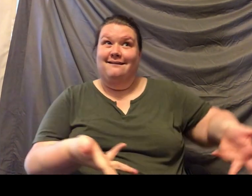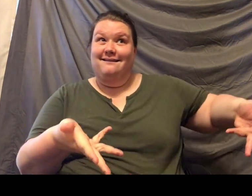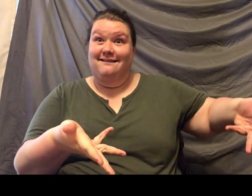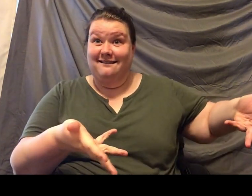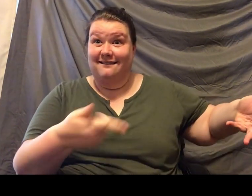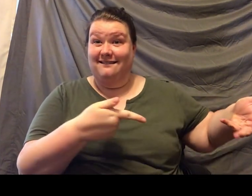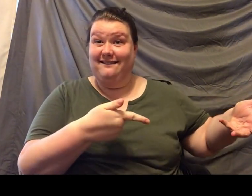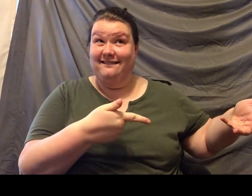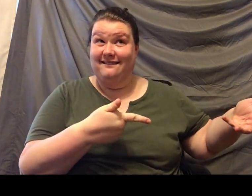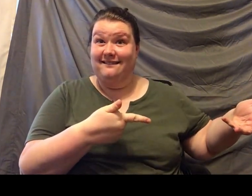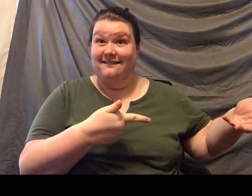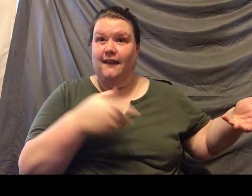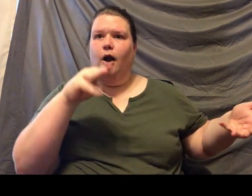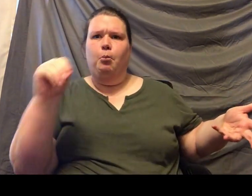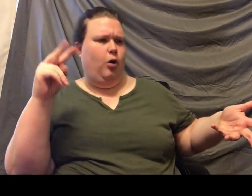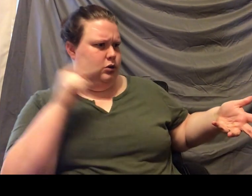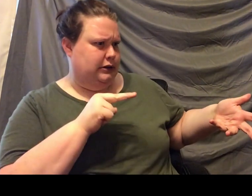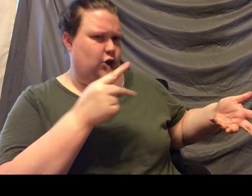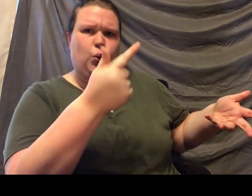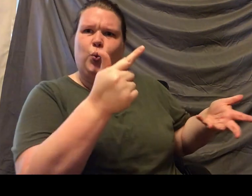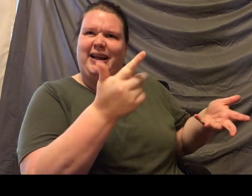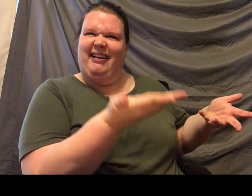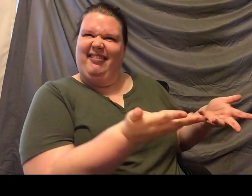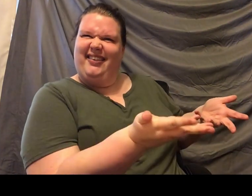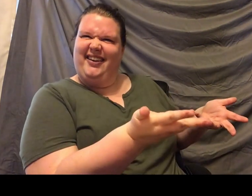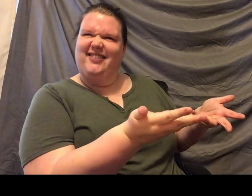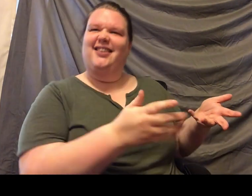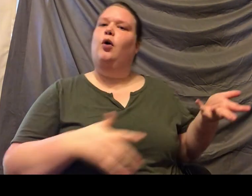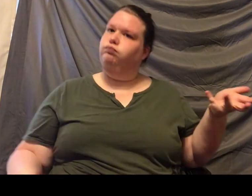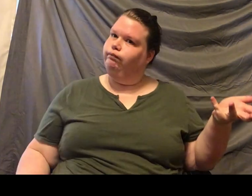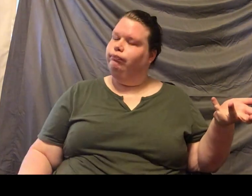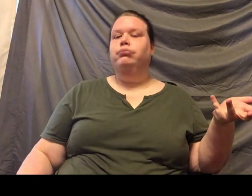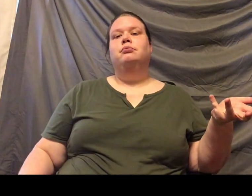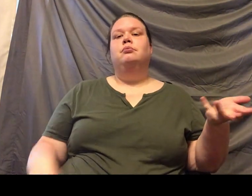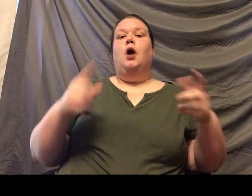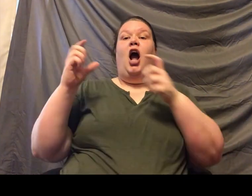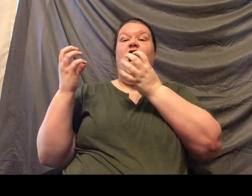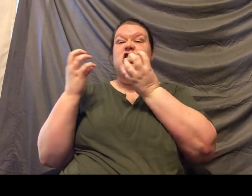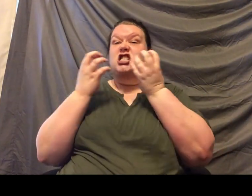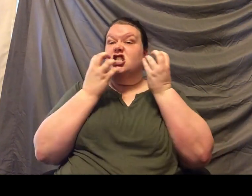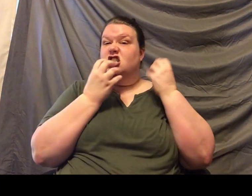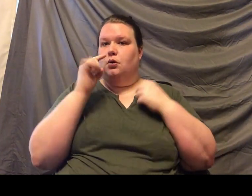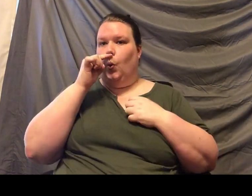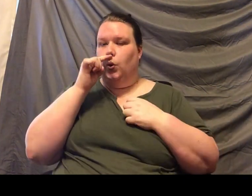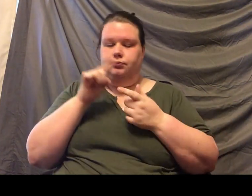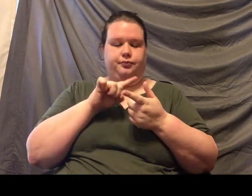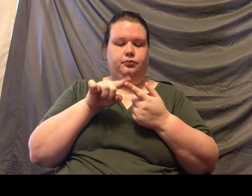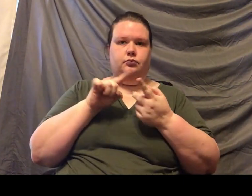Oh, he sees all these leaves. He's like, what's going on? All right. So, here's their diet right now. So, we've got some corn on the cob. We do have a bunch of different fruits and vegetables. Now,